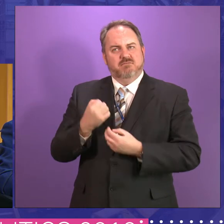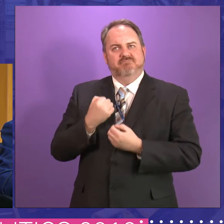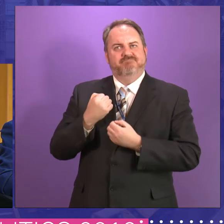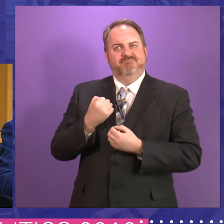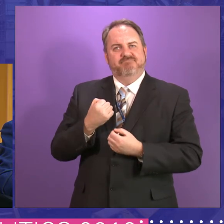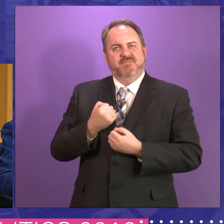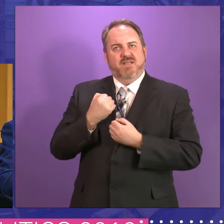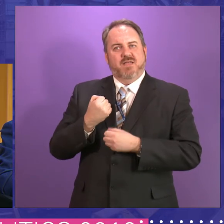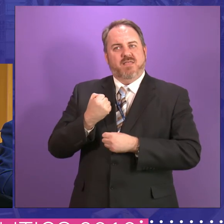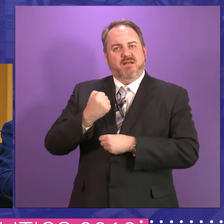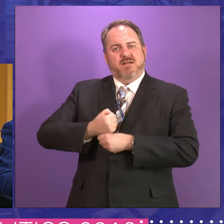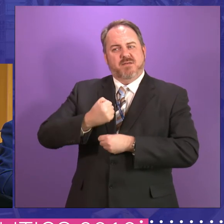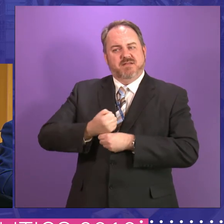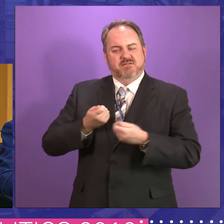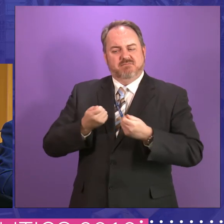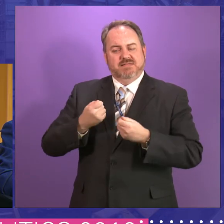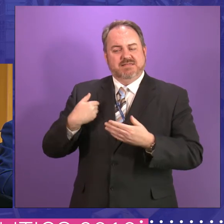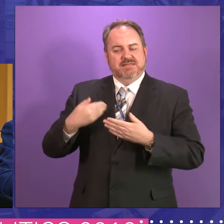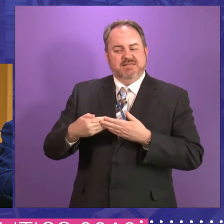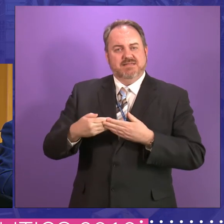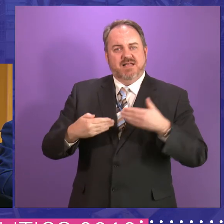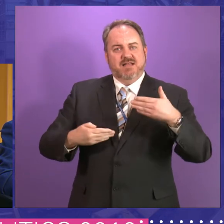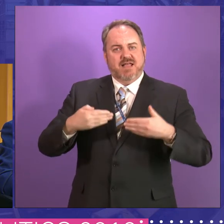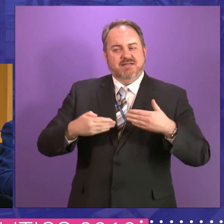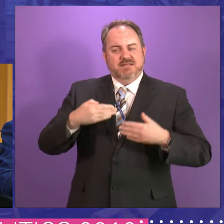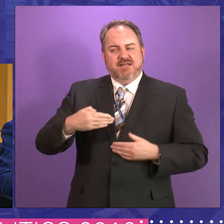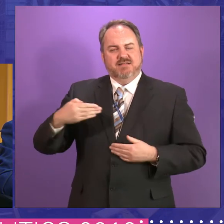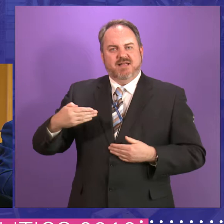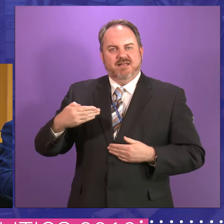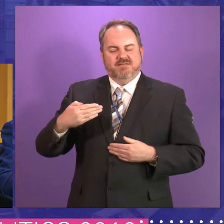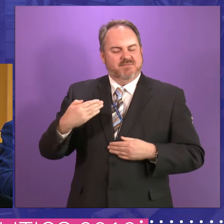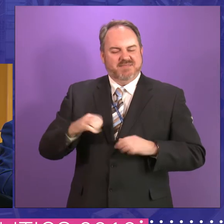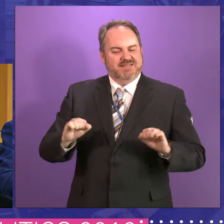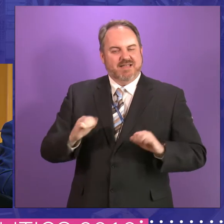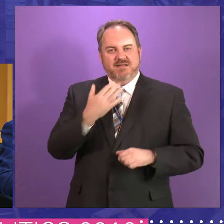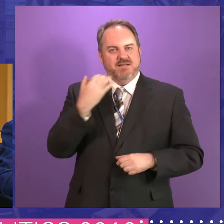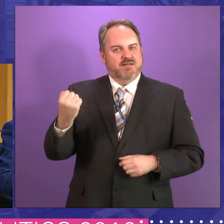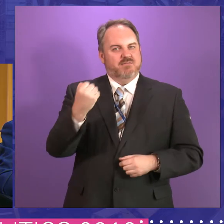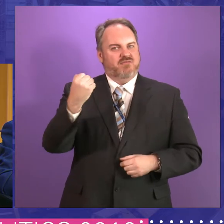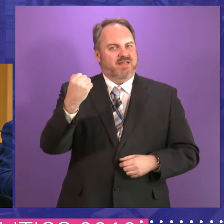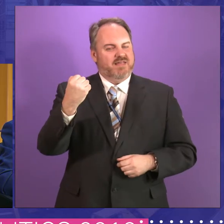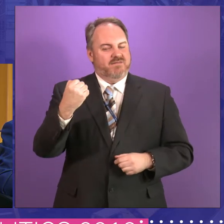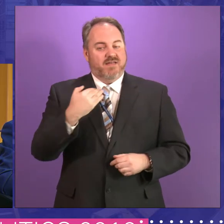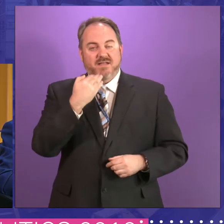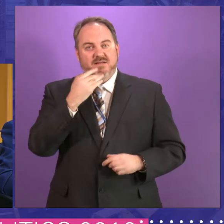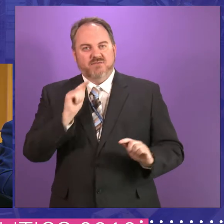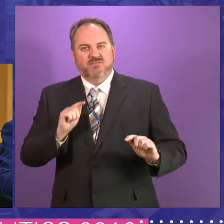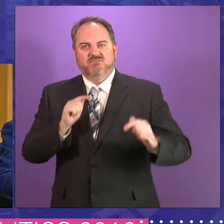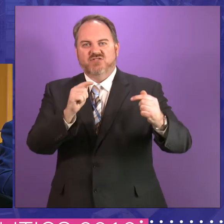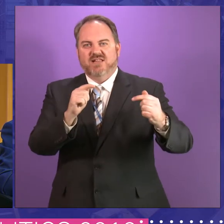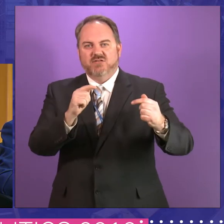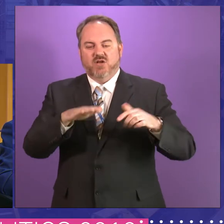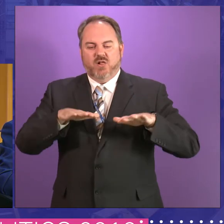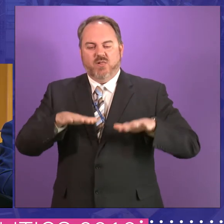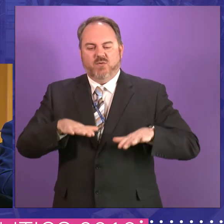since 1999 have not been brave enough, um, to tackle local government and